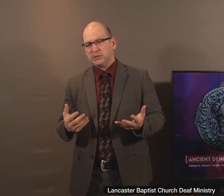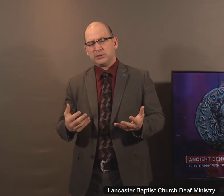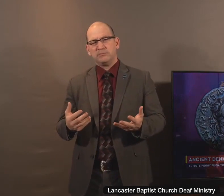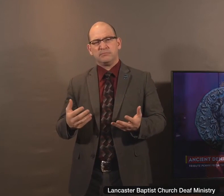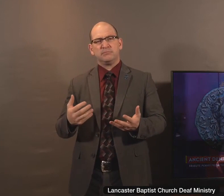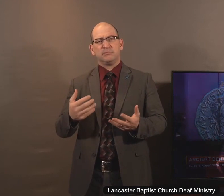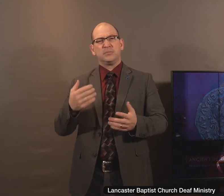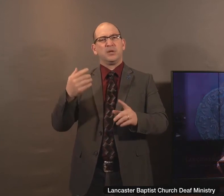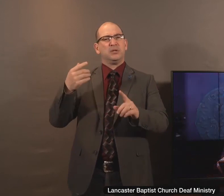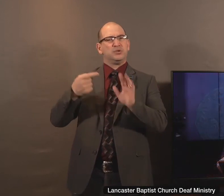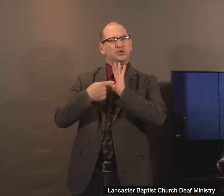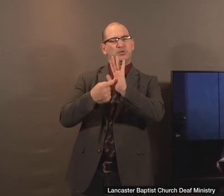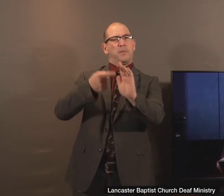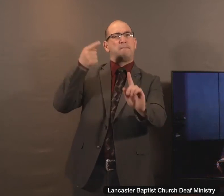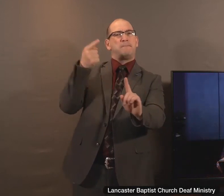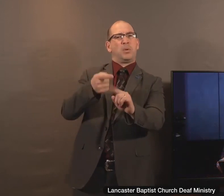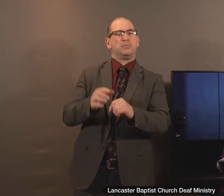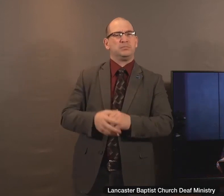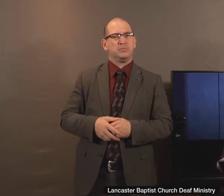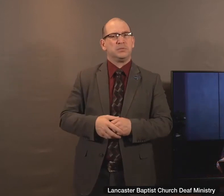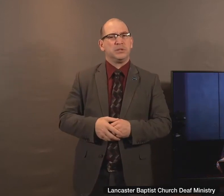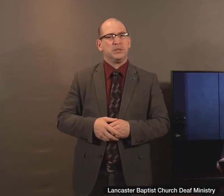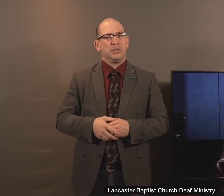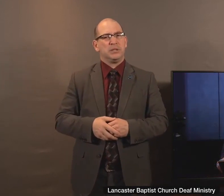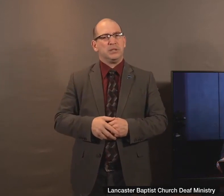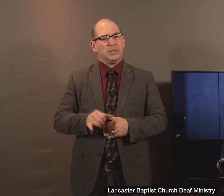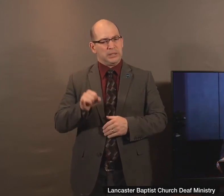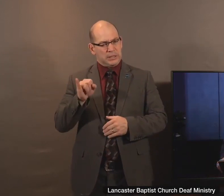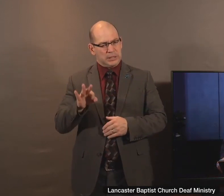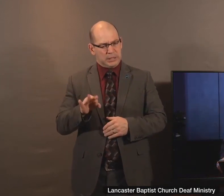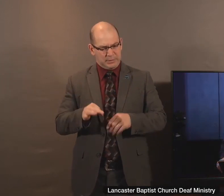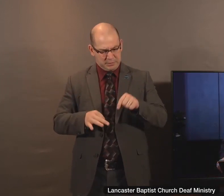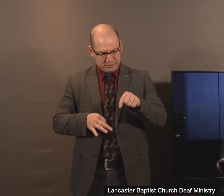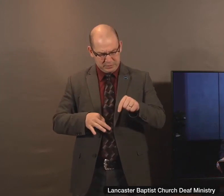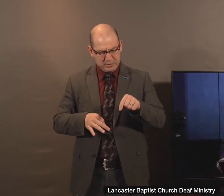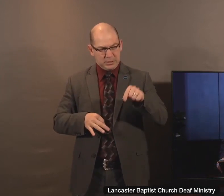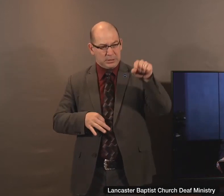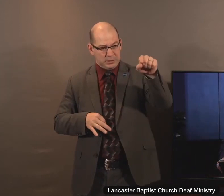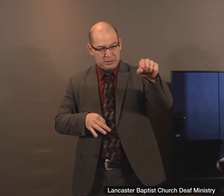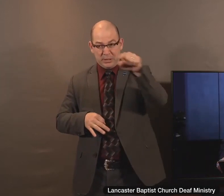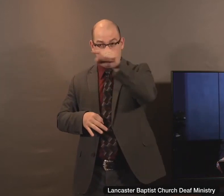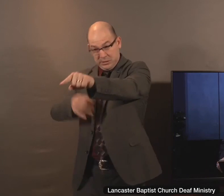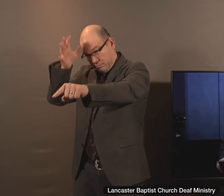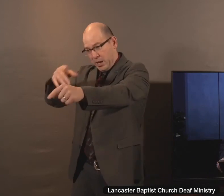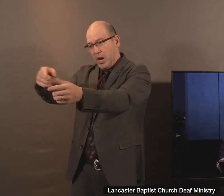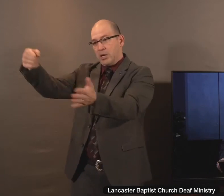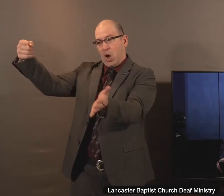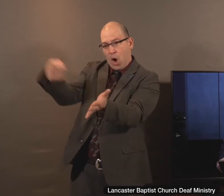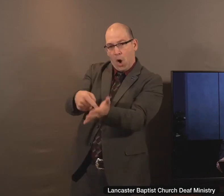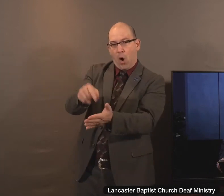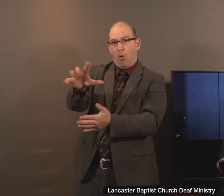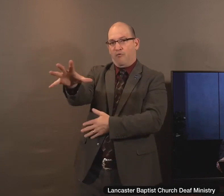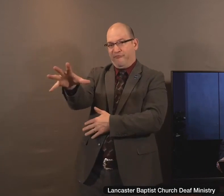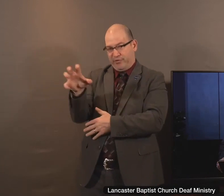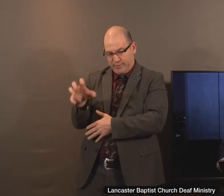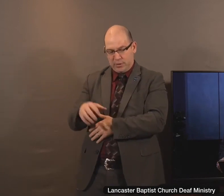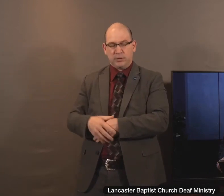he says to him, he says, uh, if one man owed 500 pence and another had